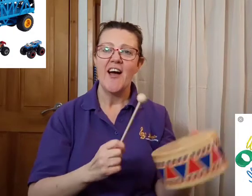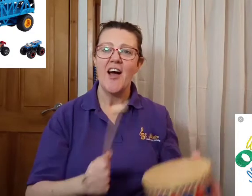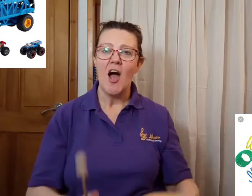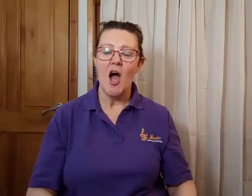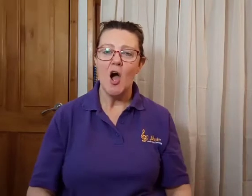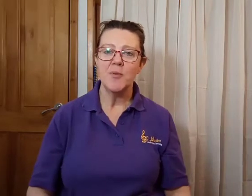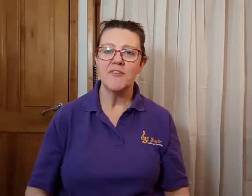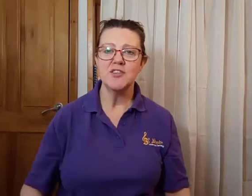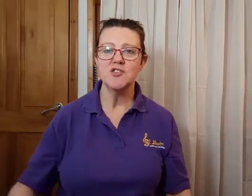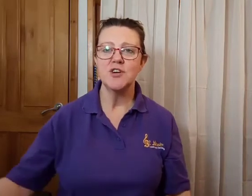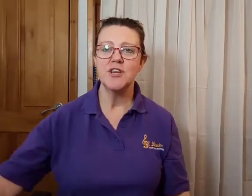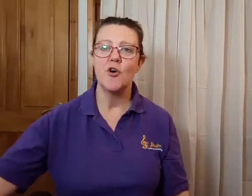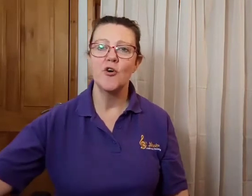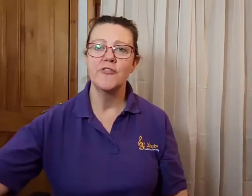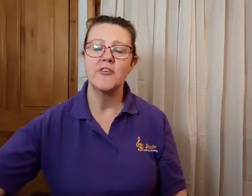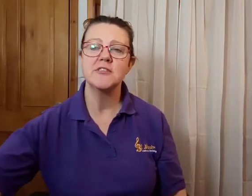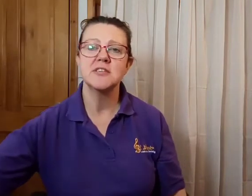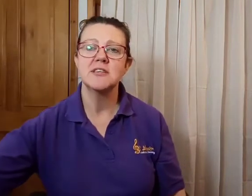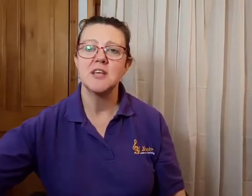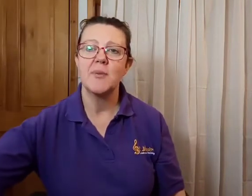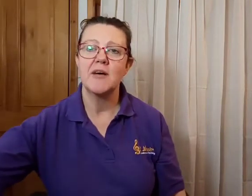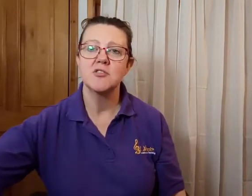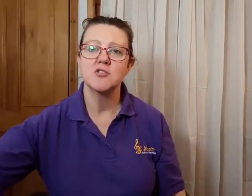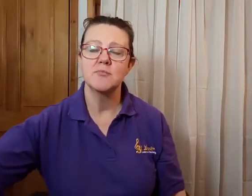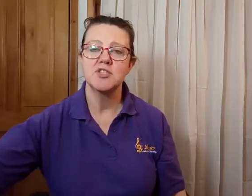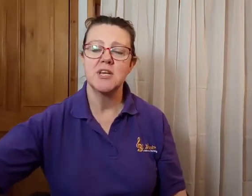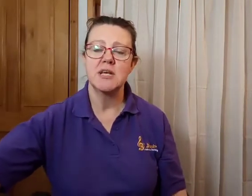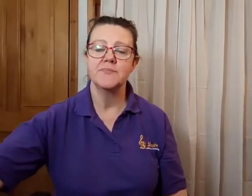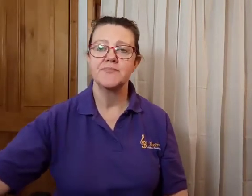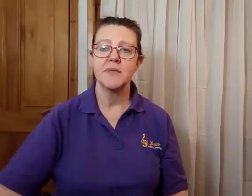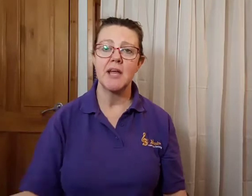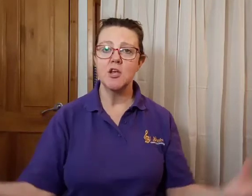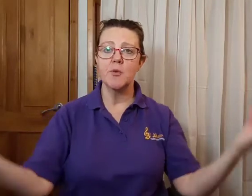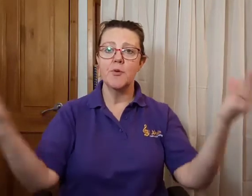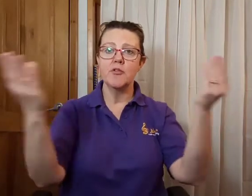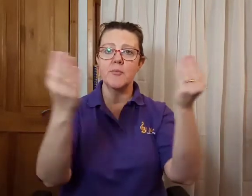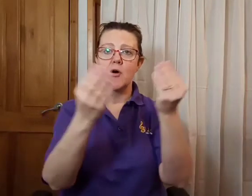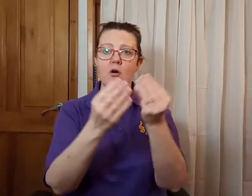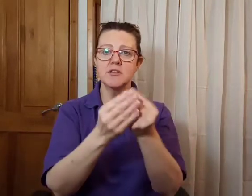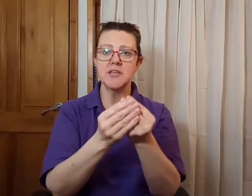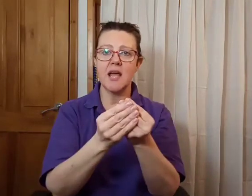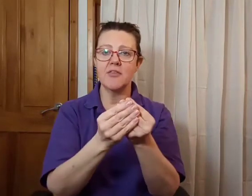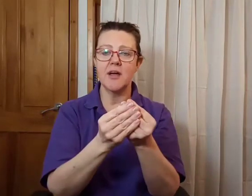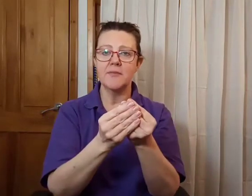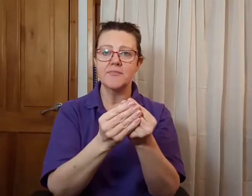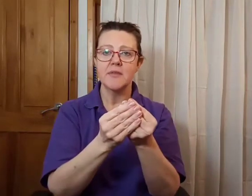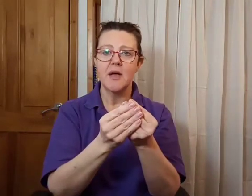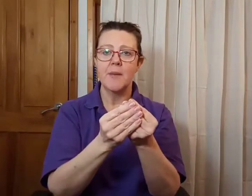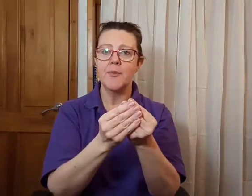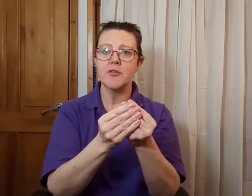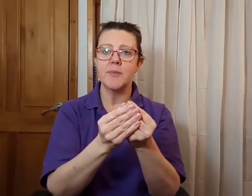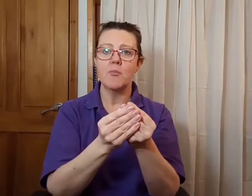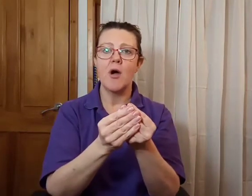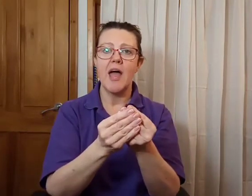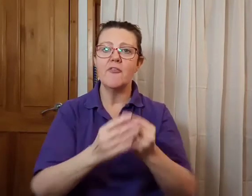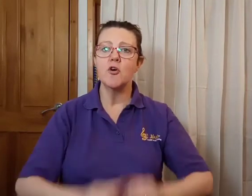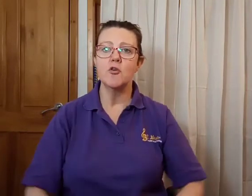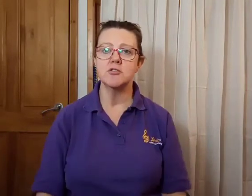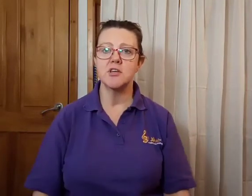I hope you've enjoyed all the verses about the toy machine and you can put them all together and put them in whatever order